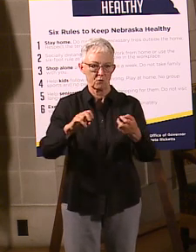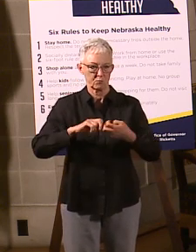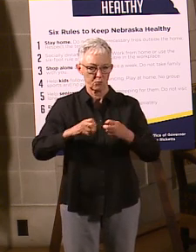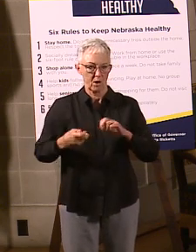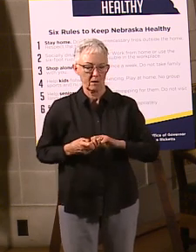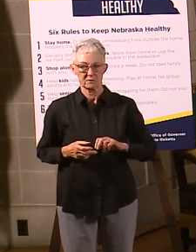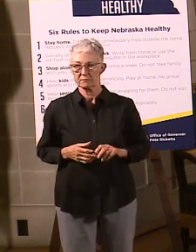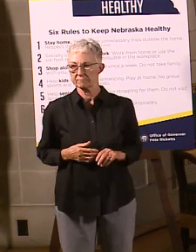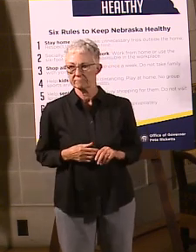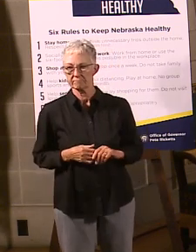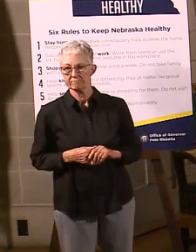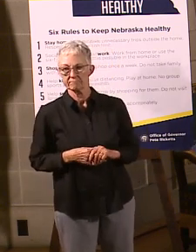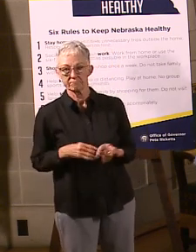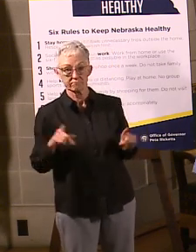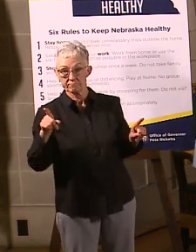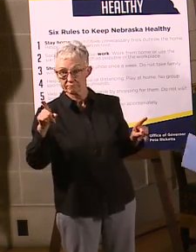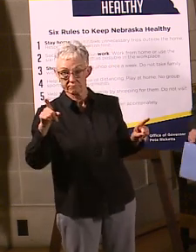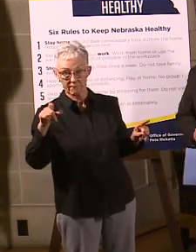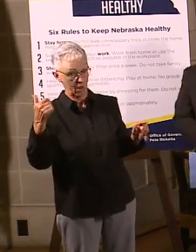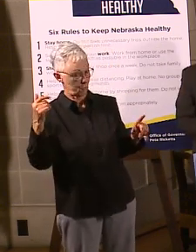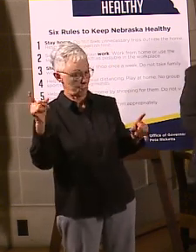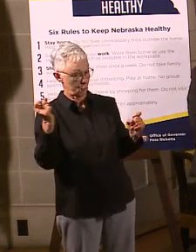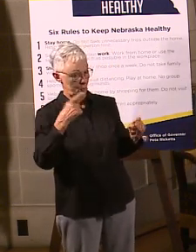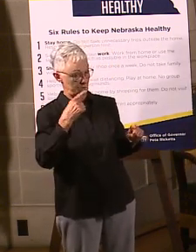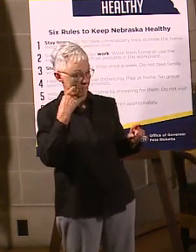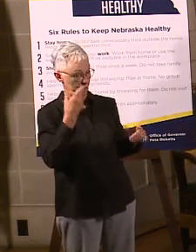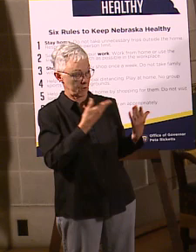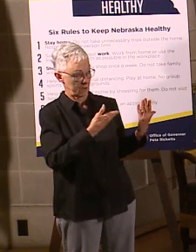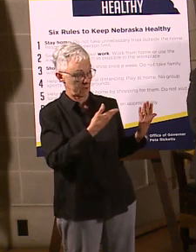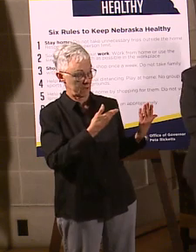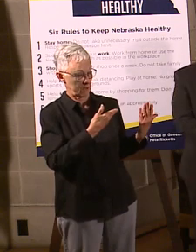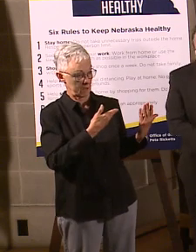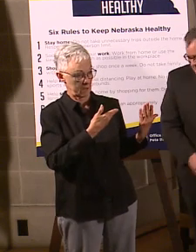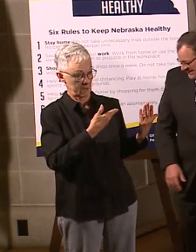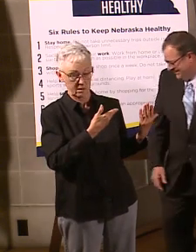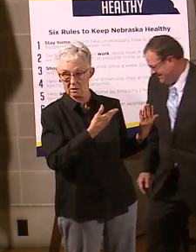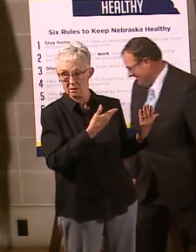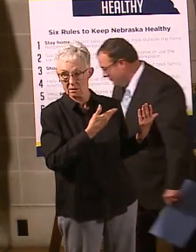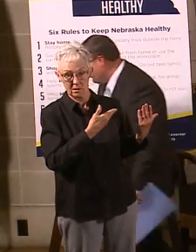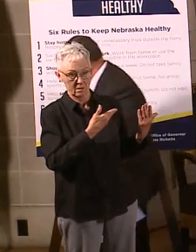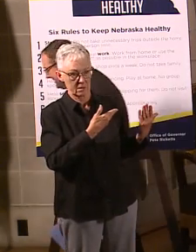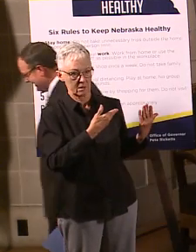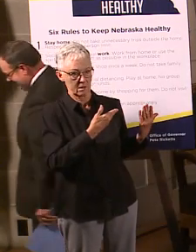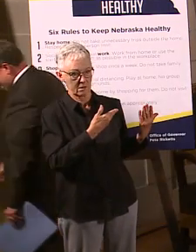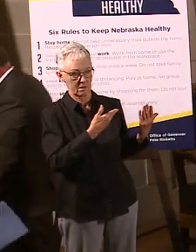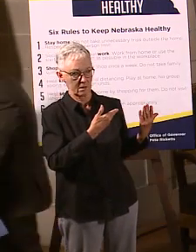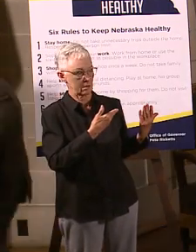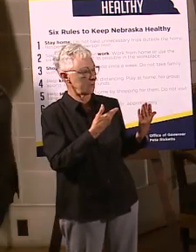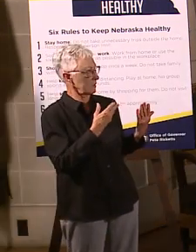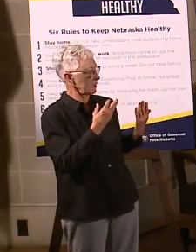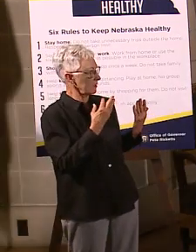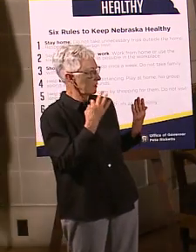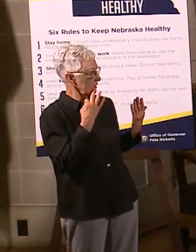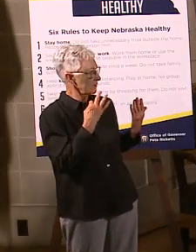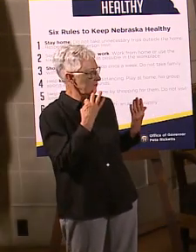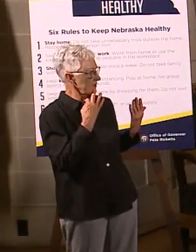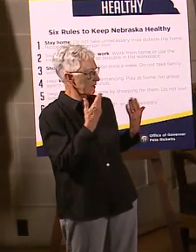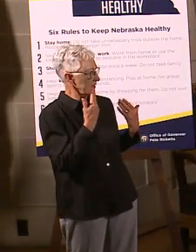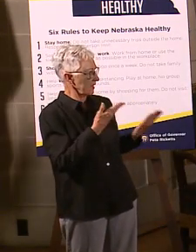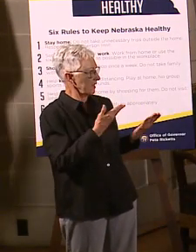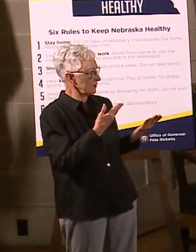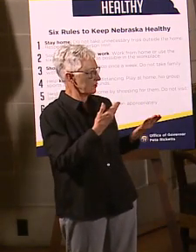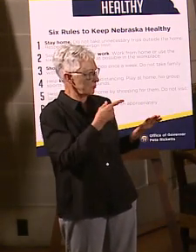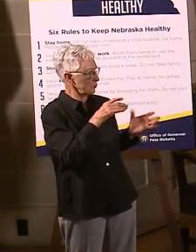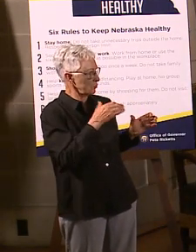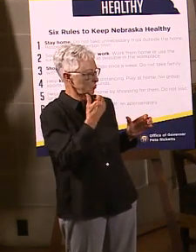Good chance to have Commissioner Bloom said another question. He's up there. I like they don't see him. And Frances, I just want to say thank you very much.